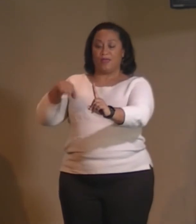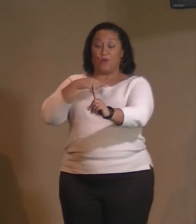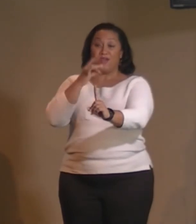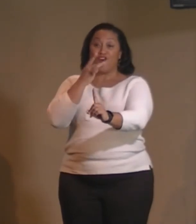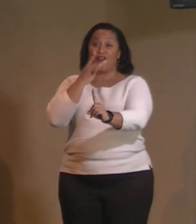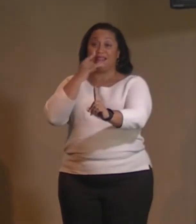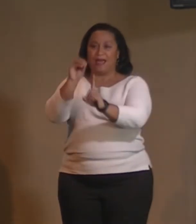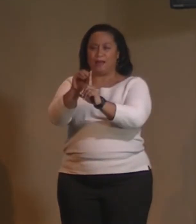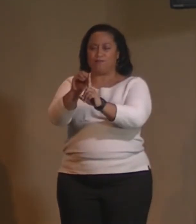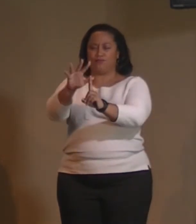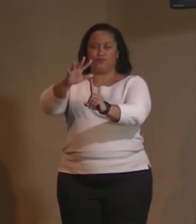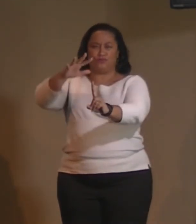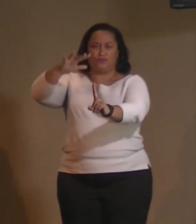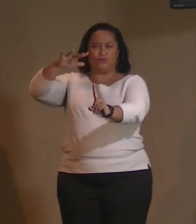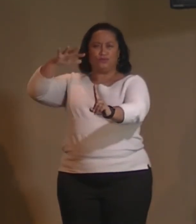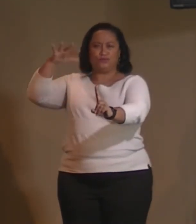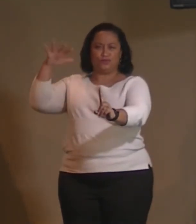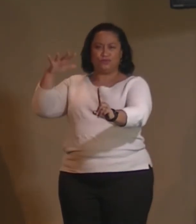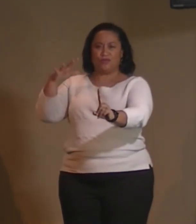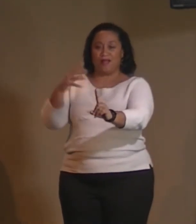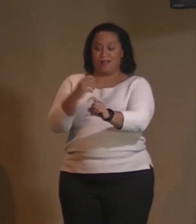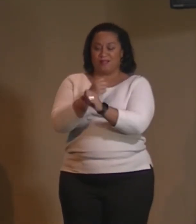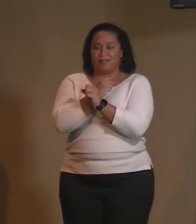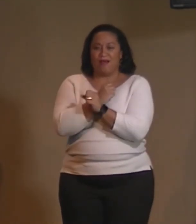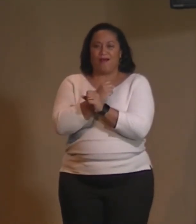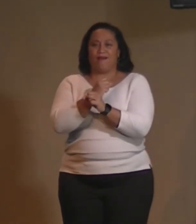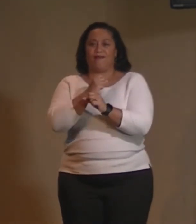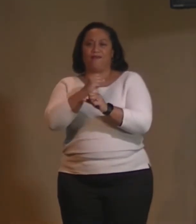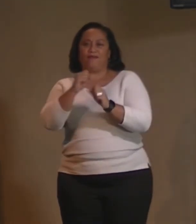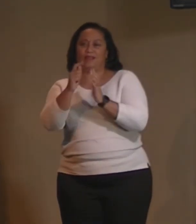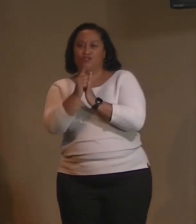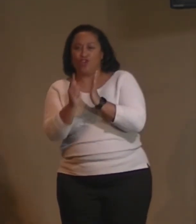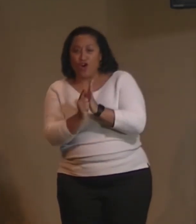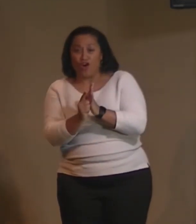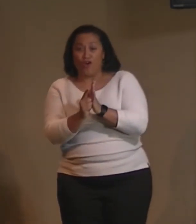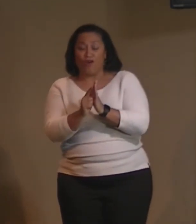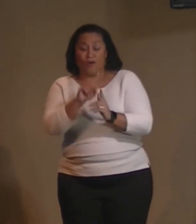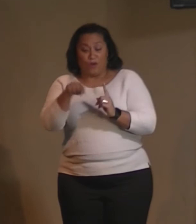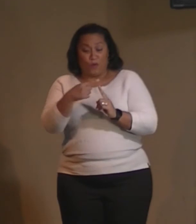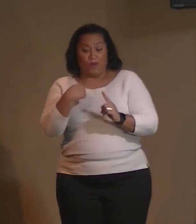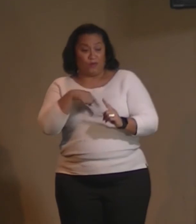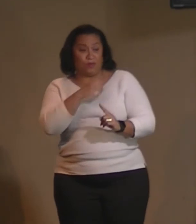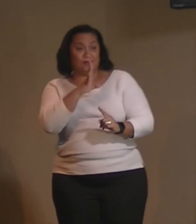of love and law, that when we speak, God is speaking.